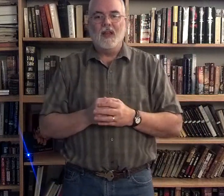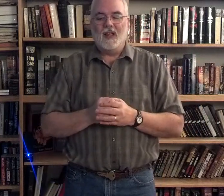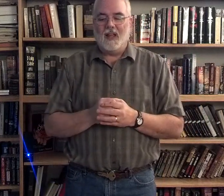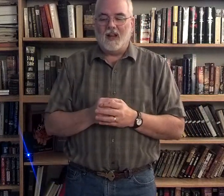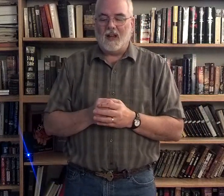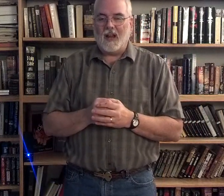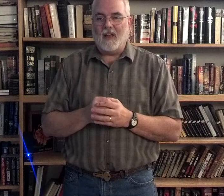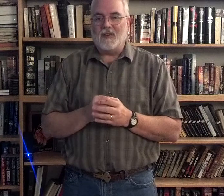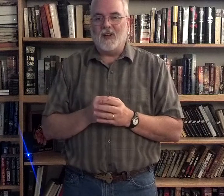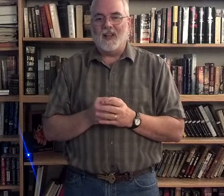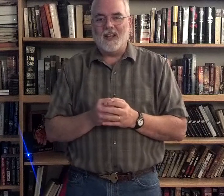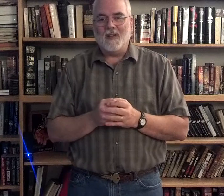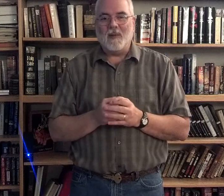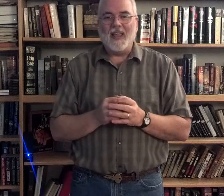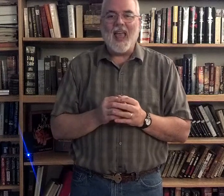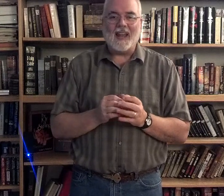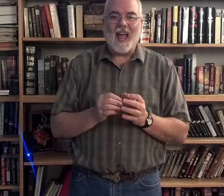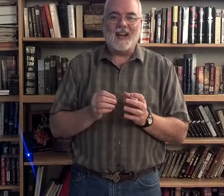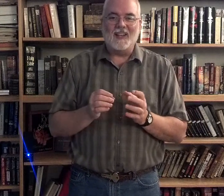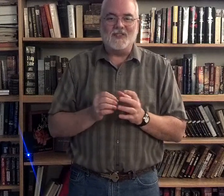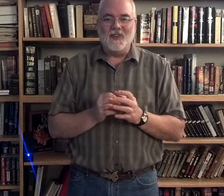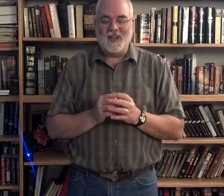I'm going to have to get my cat out of this video.